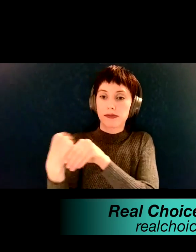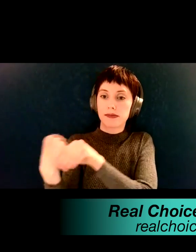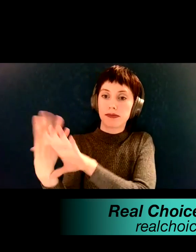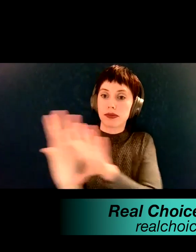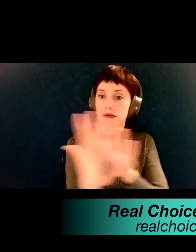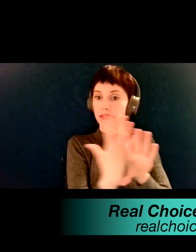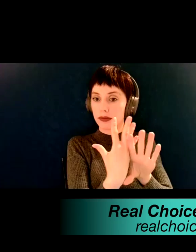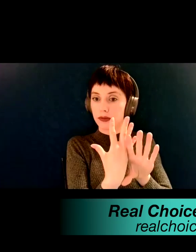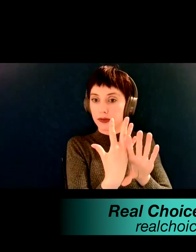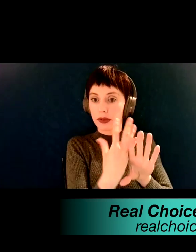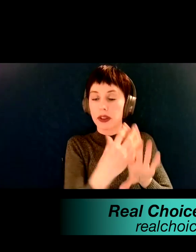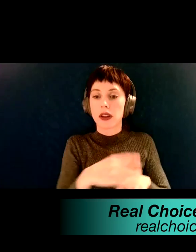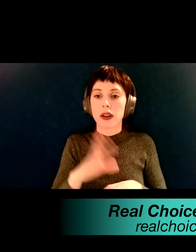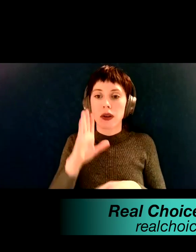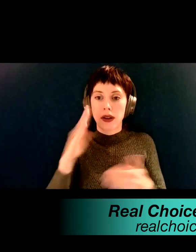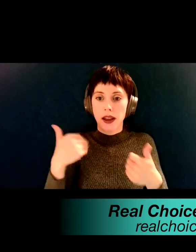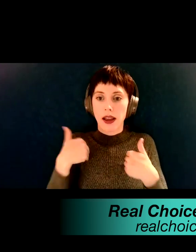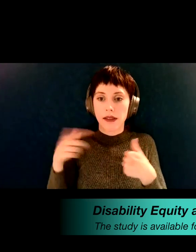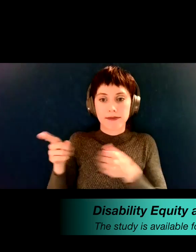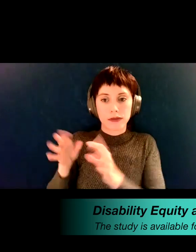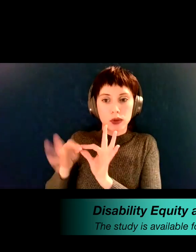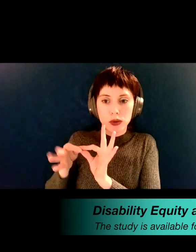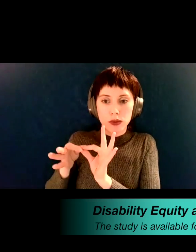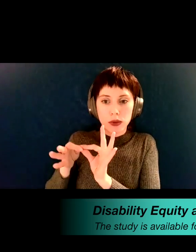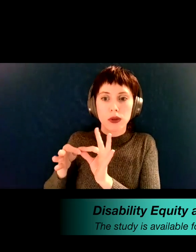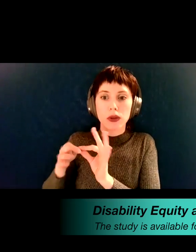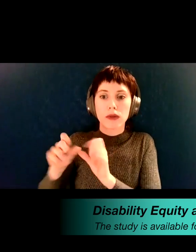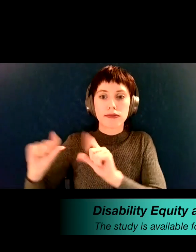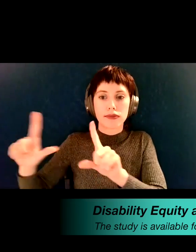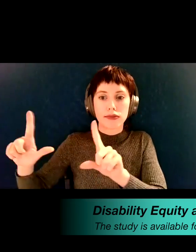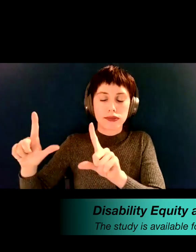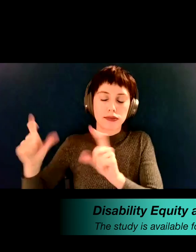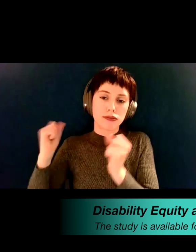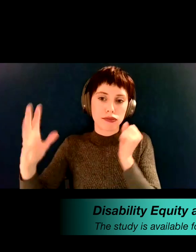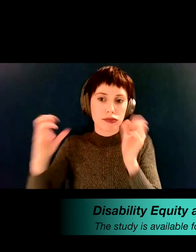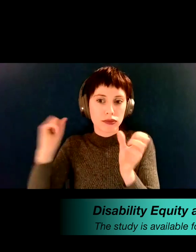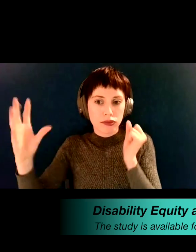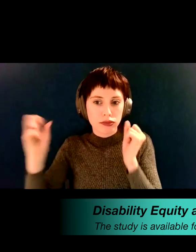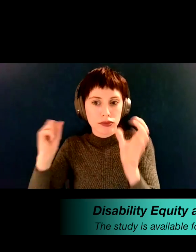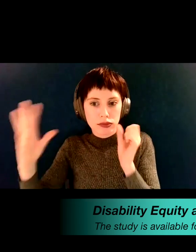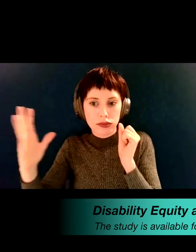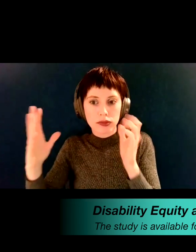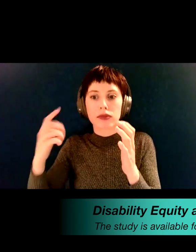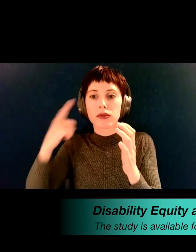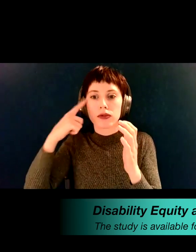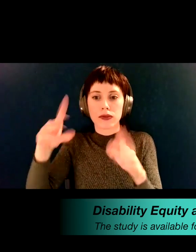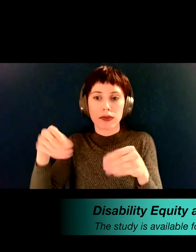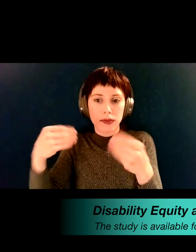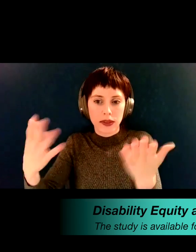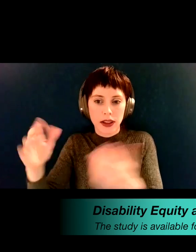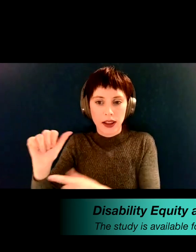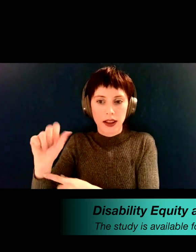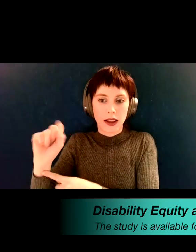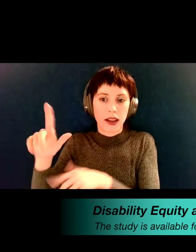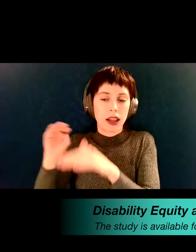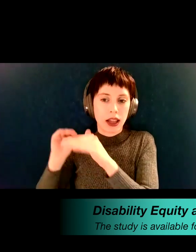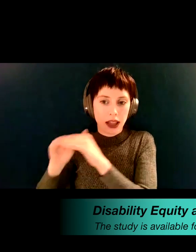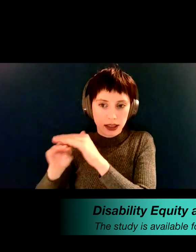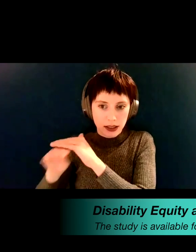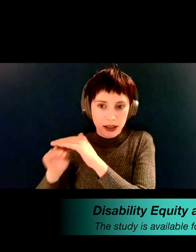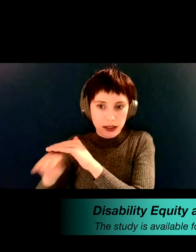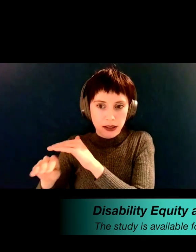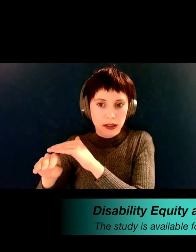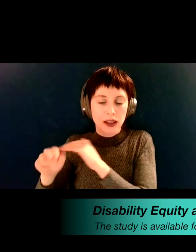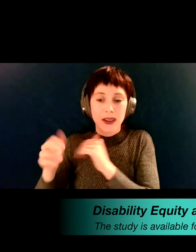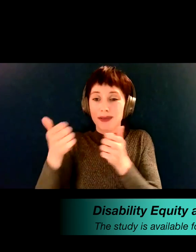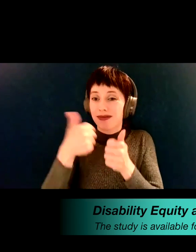Amanda and other, uh, interpreters will be helping. Uh, to communicate with us. And we're going to be doing